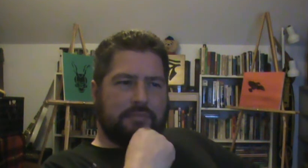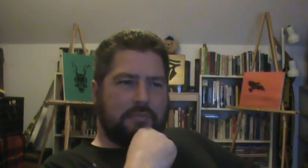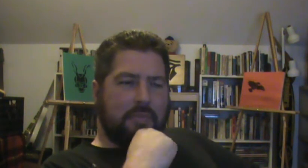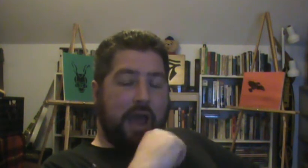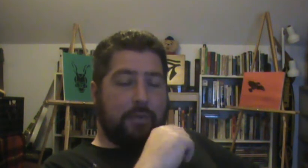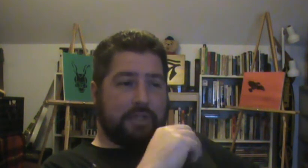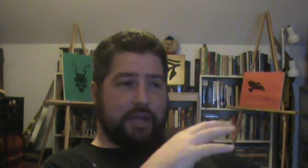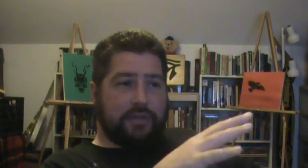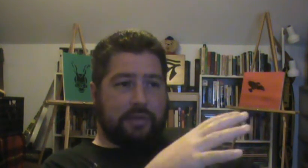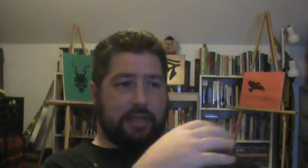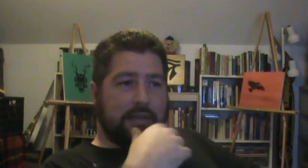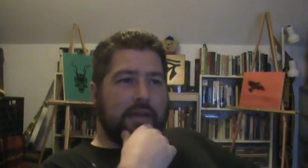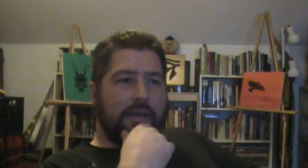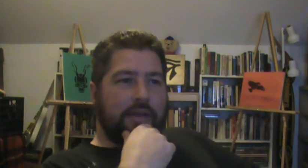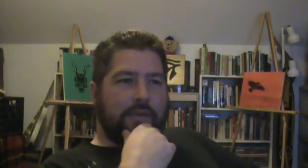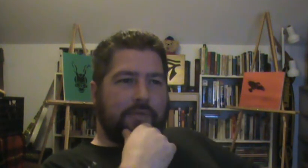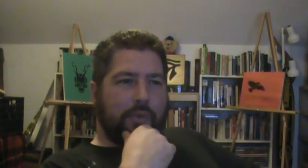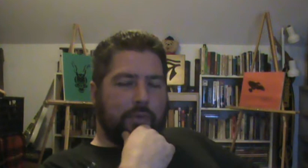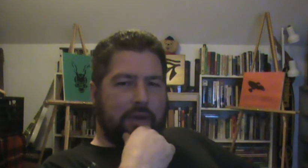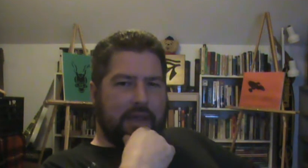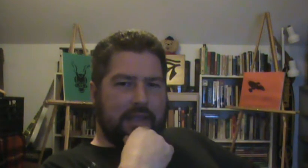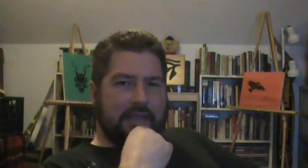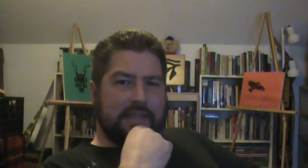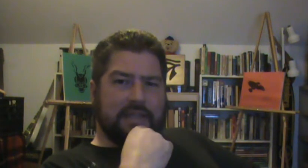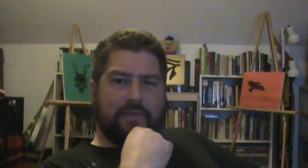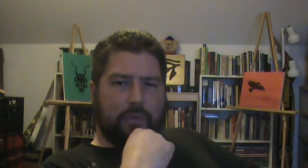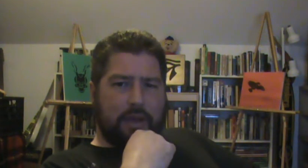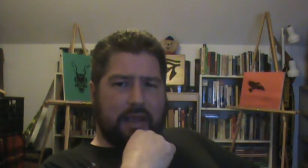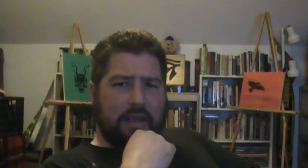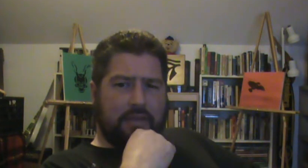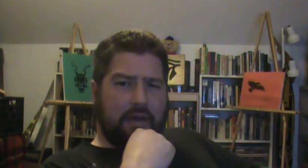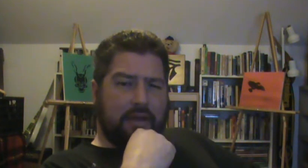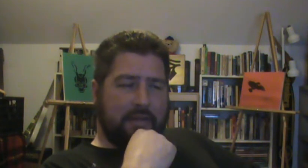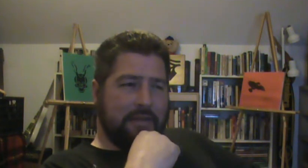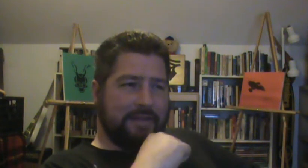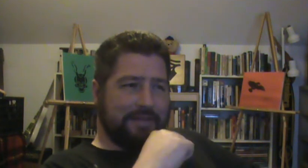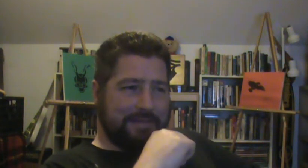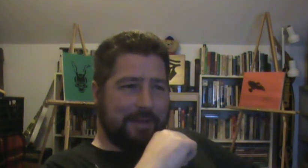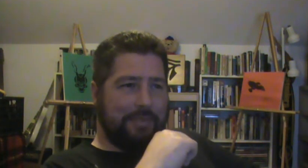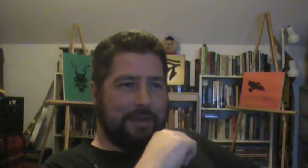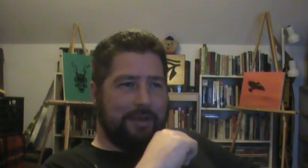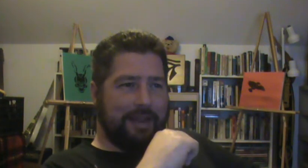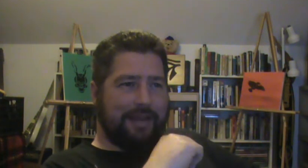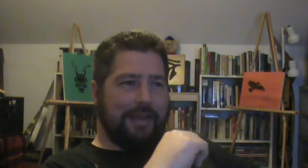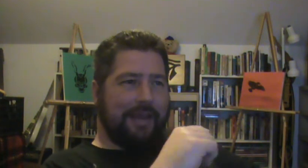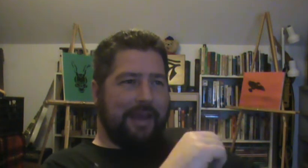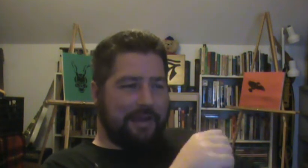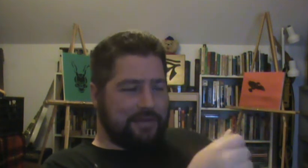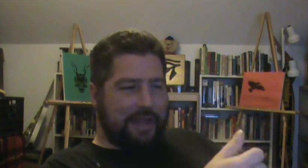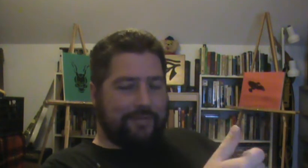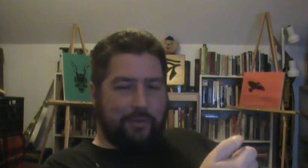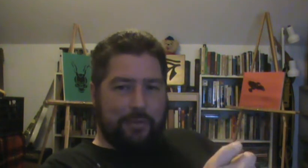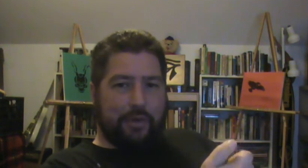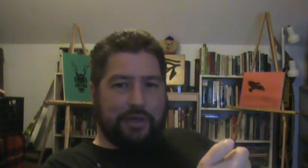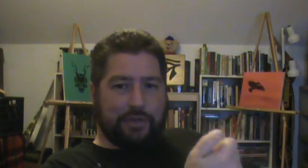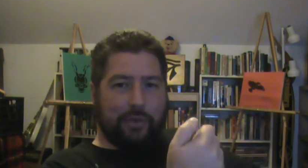I was actually fooled by it in a different way. I thought somebody might actually have a remote control,